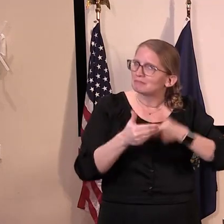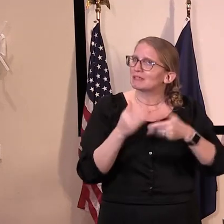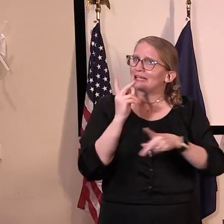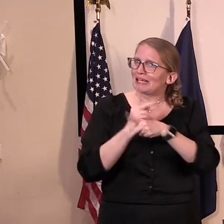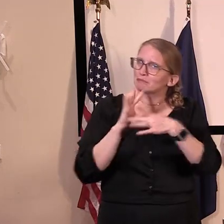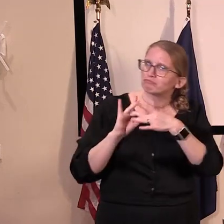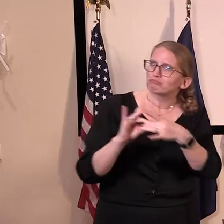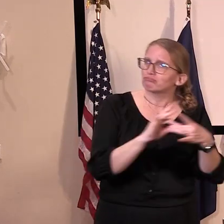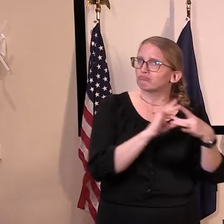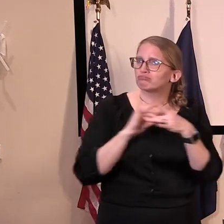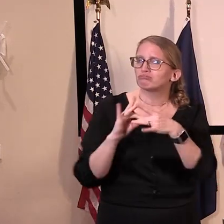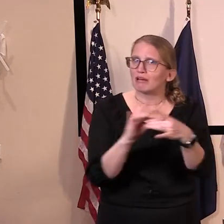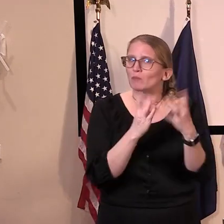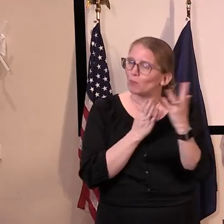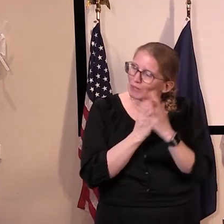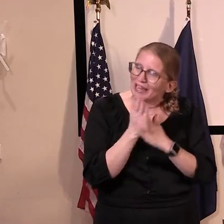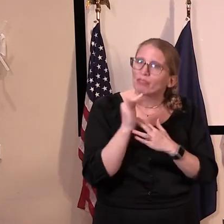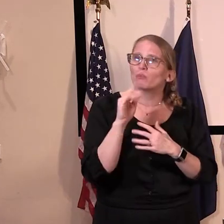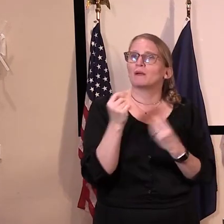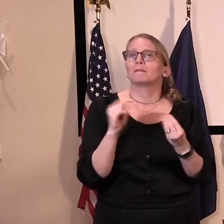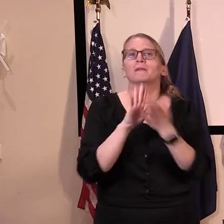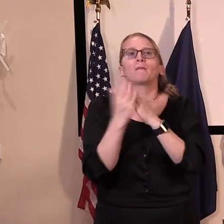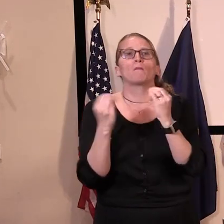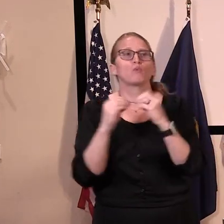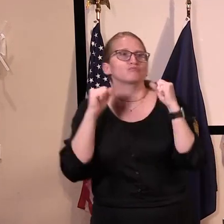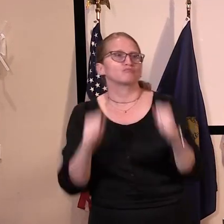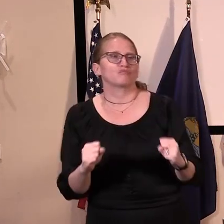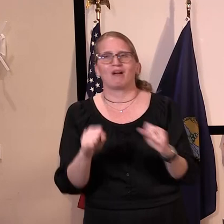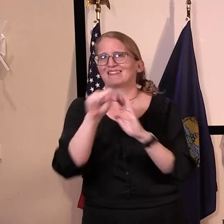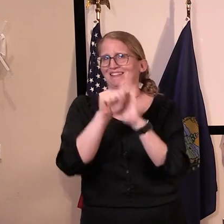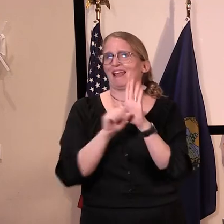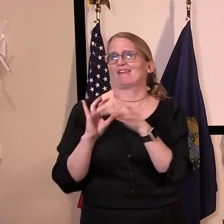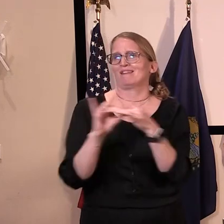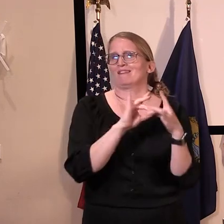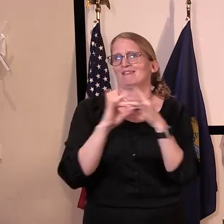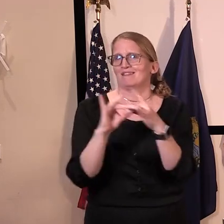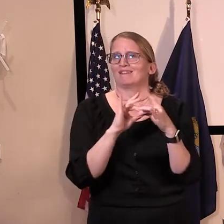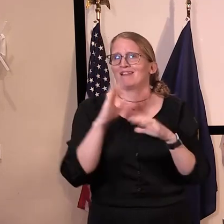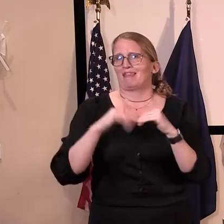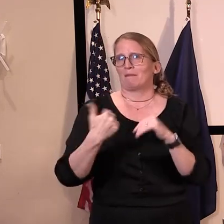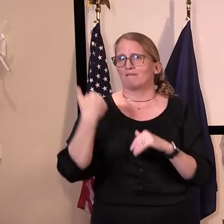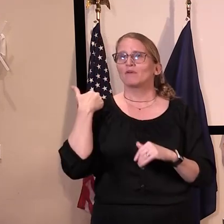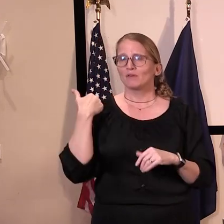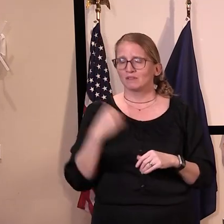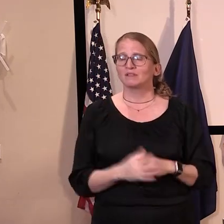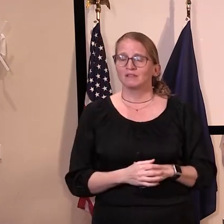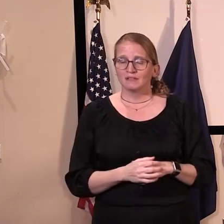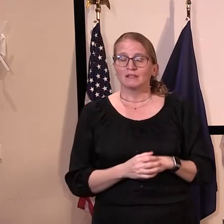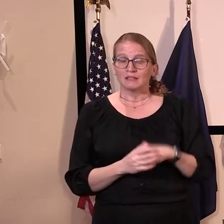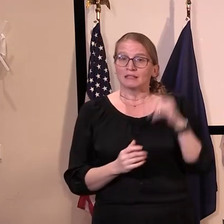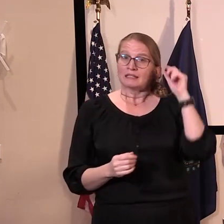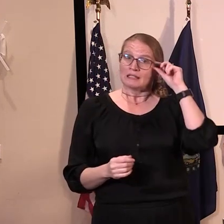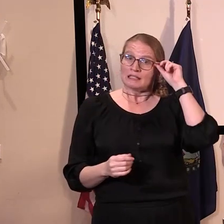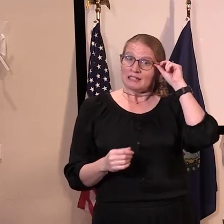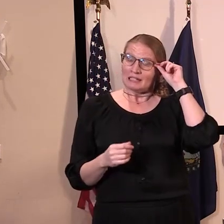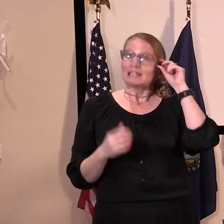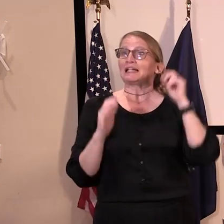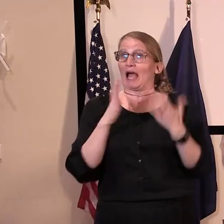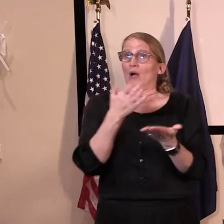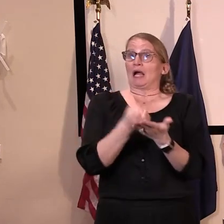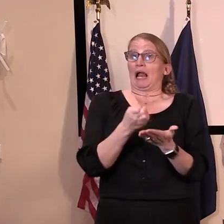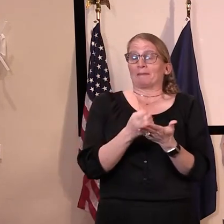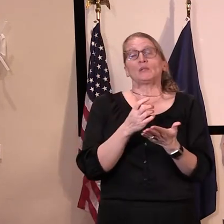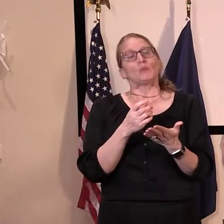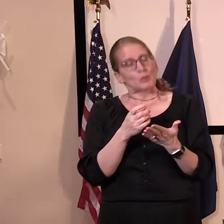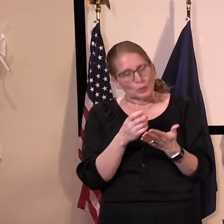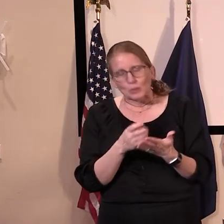this stronger than before. And as we think about our economic challenges about this recovery, I'm